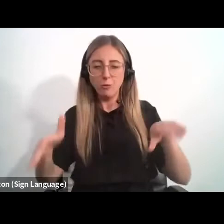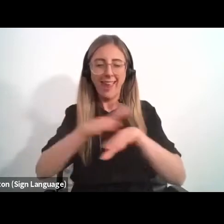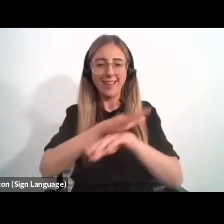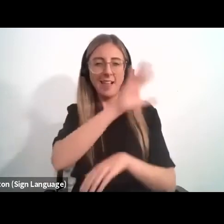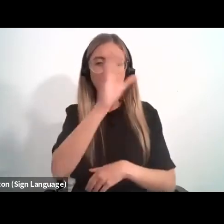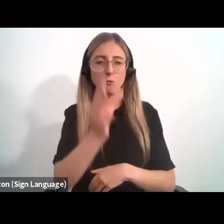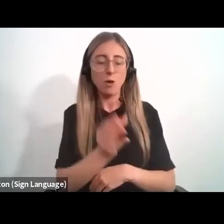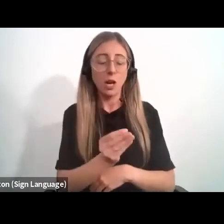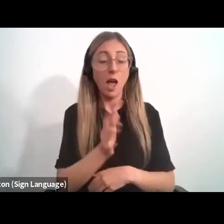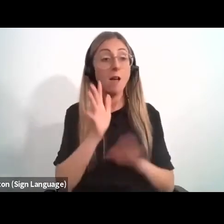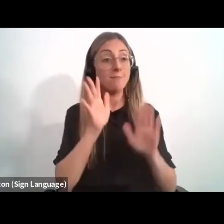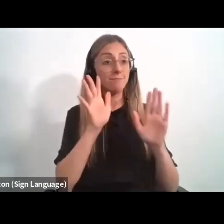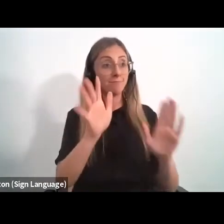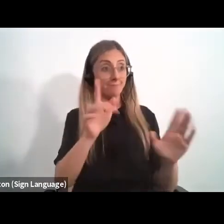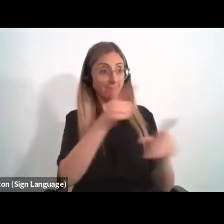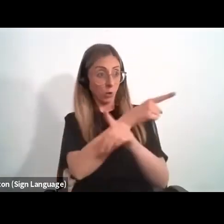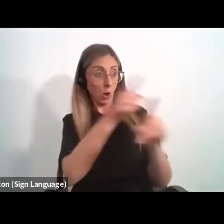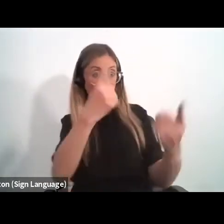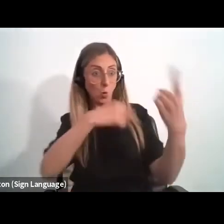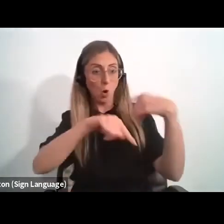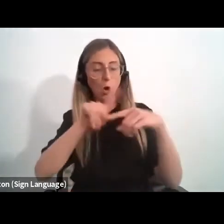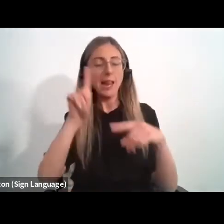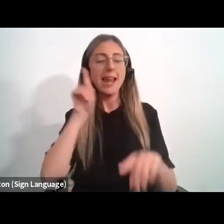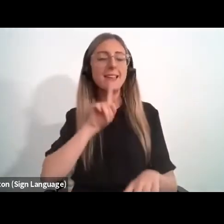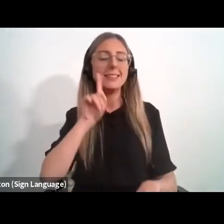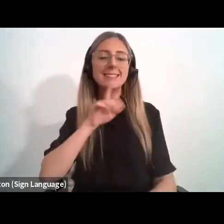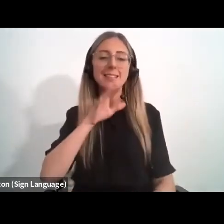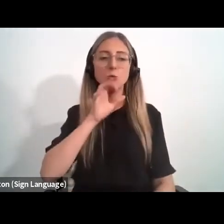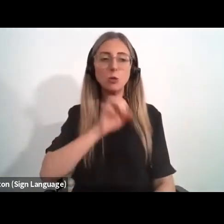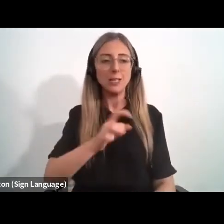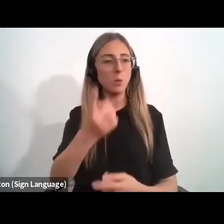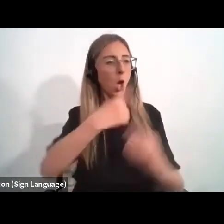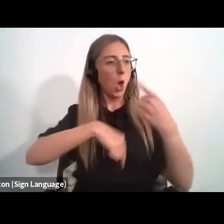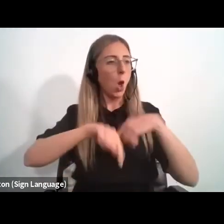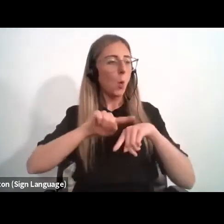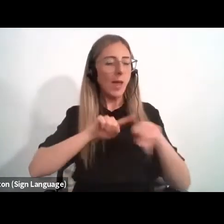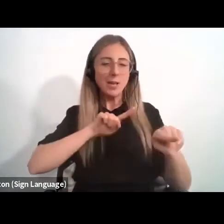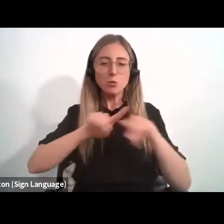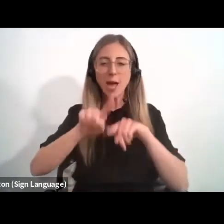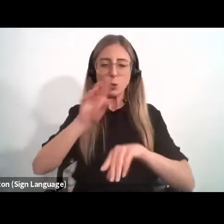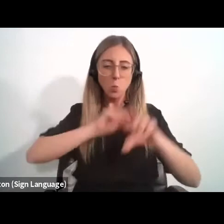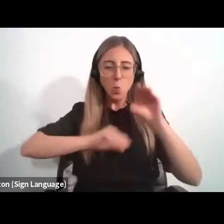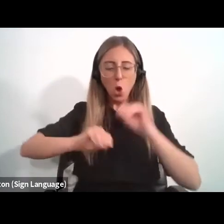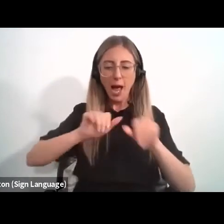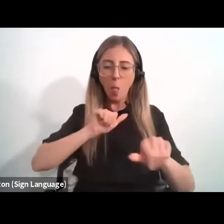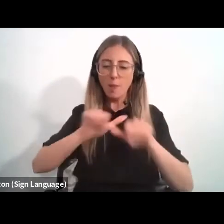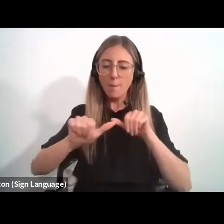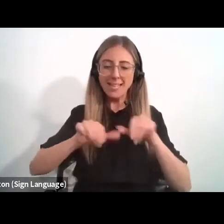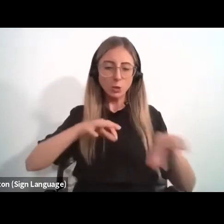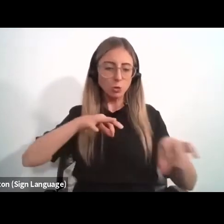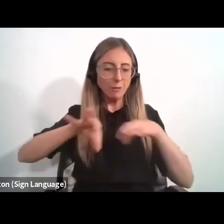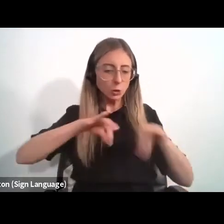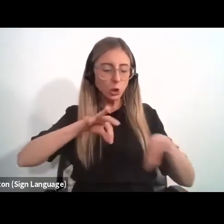Ladies and gentlemen, as we explore the best strategies to build and sustain research and development